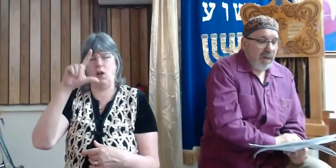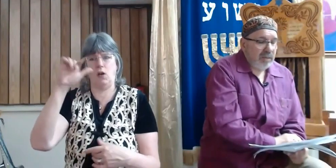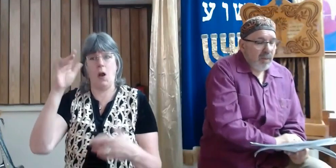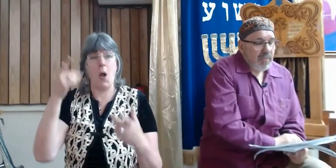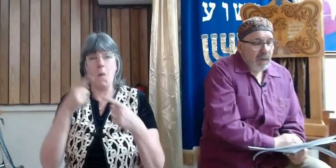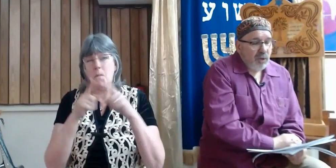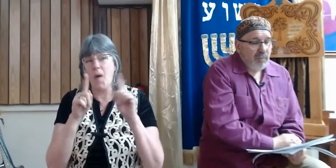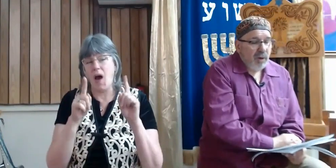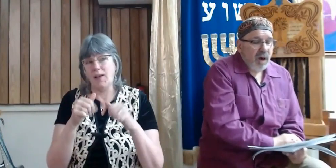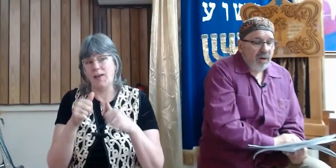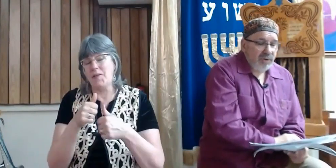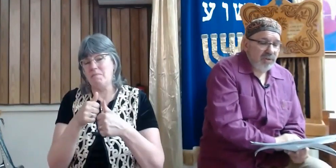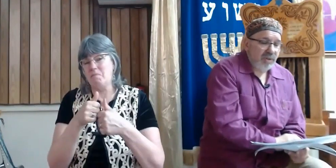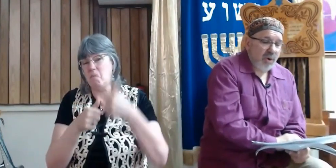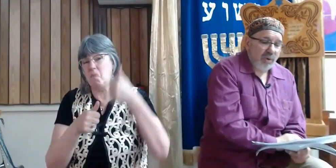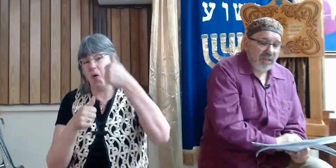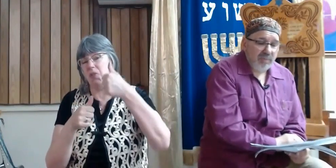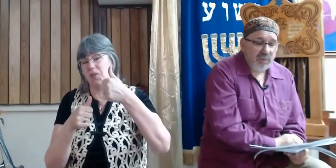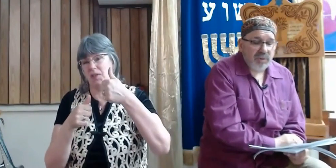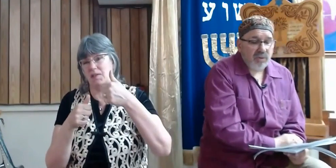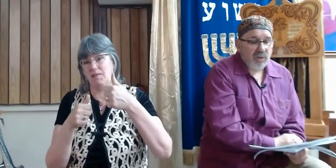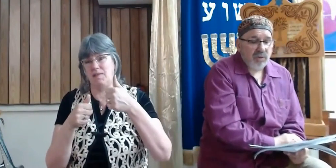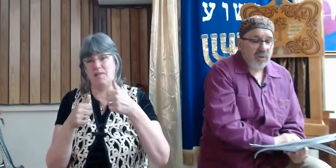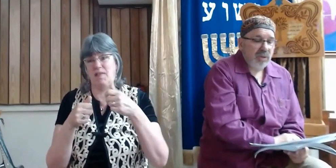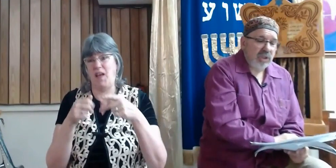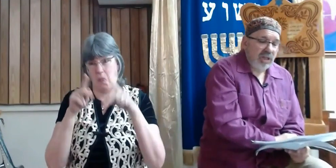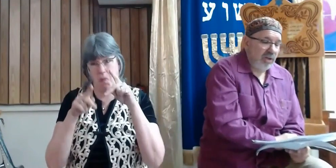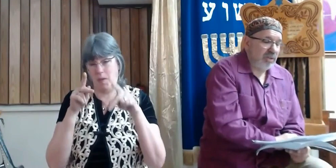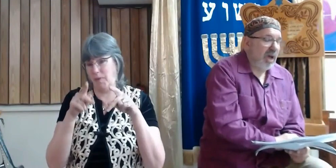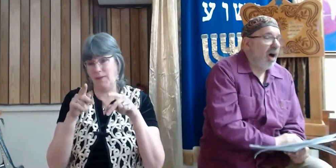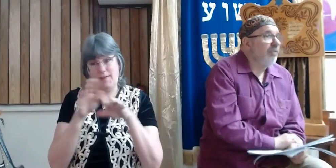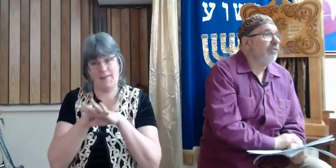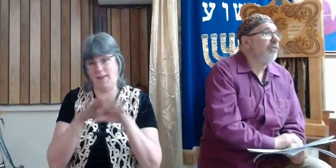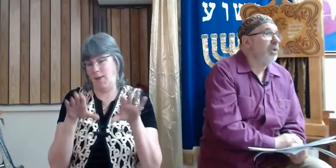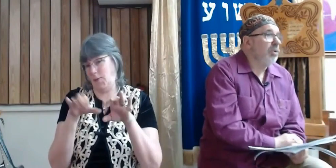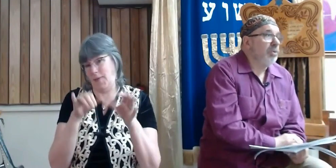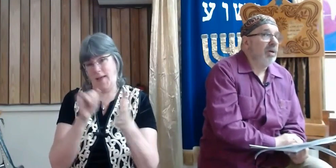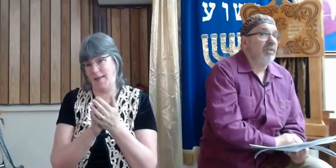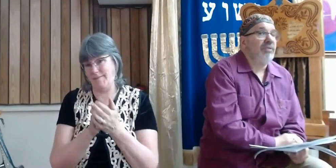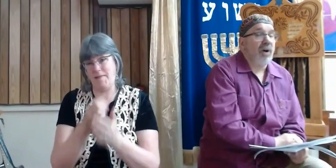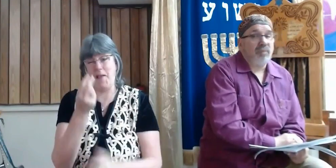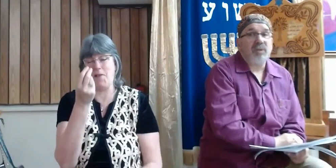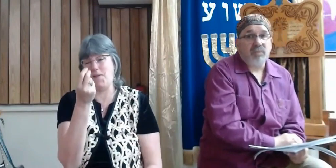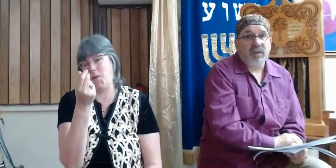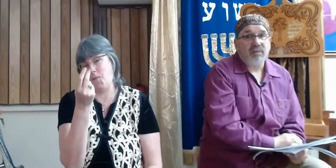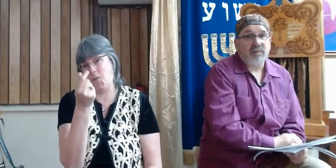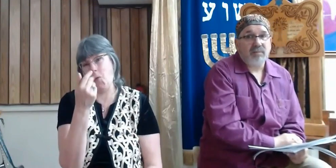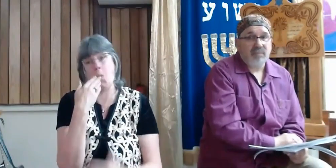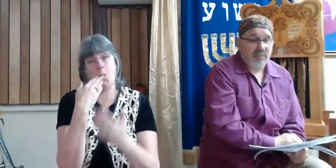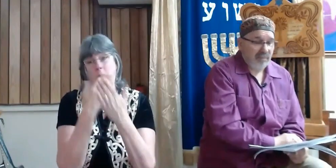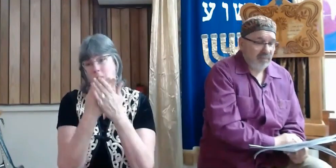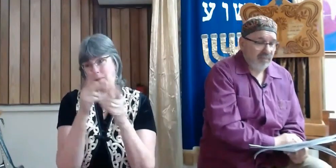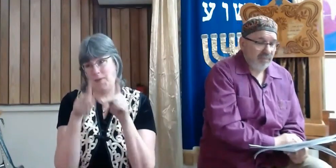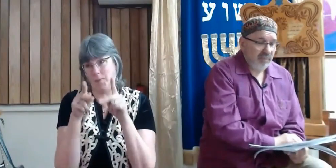But the Bonhoeffers, the Corey Ten Boomers and the Schindlers are few and far between.